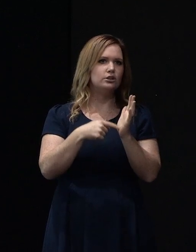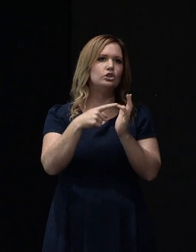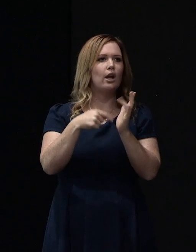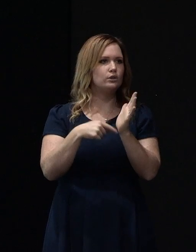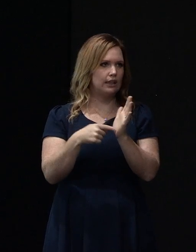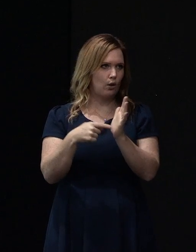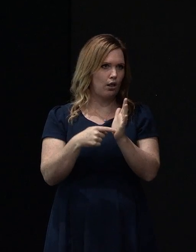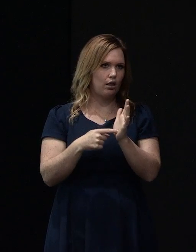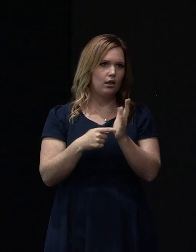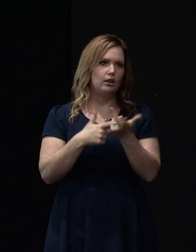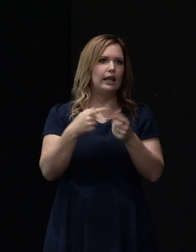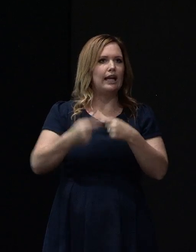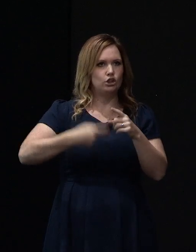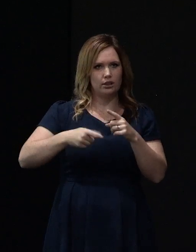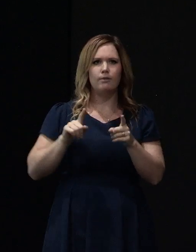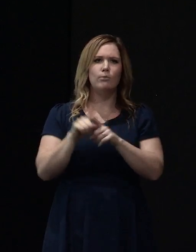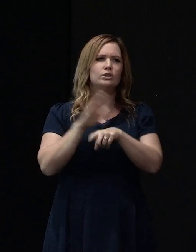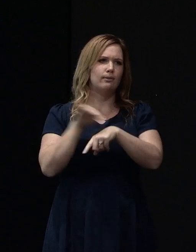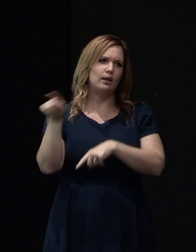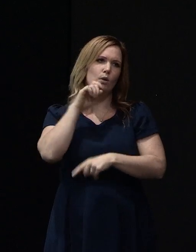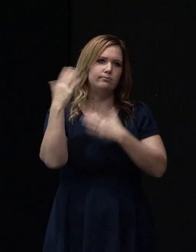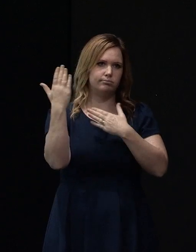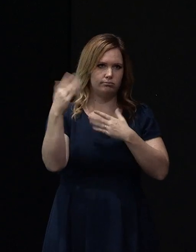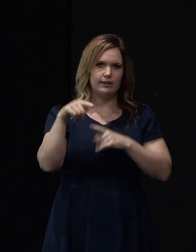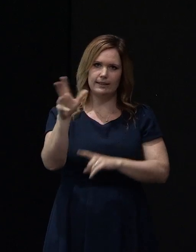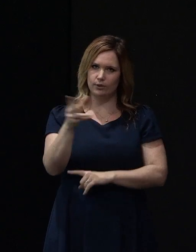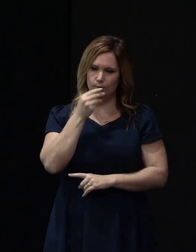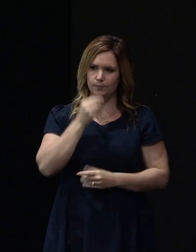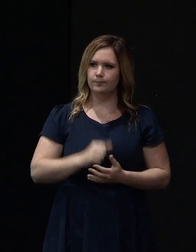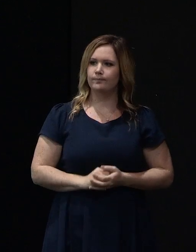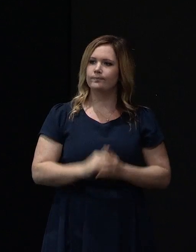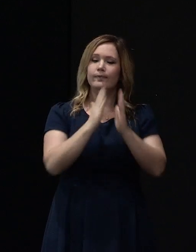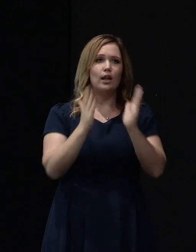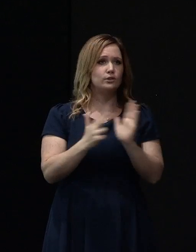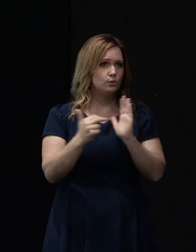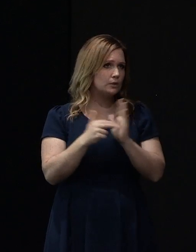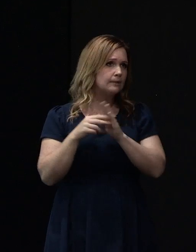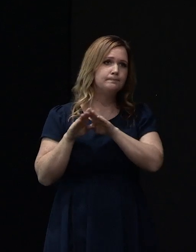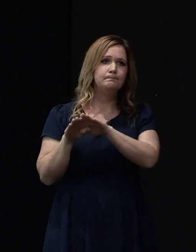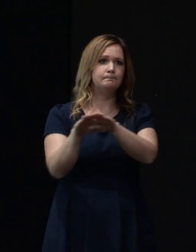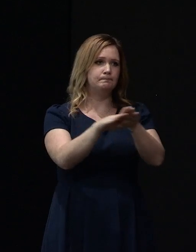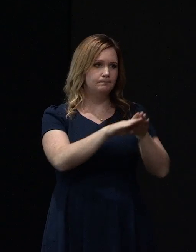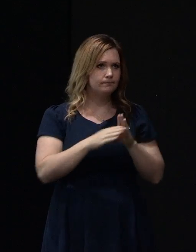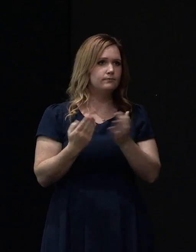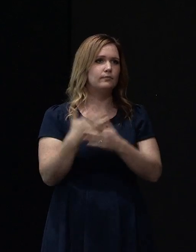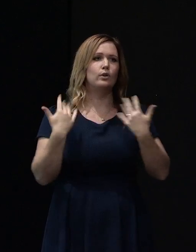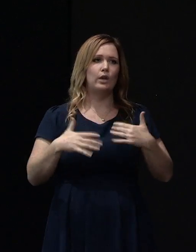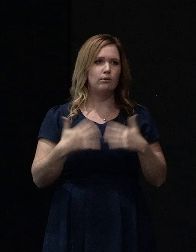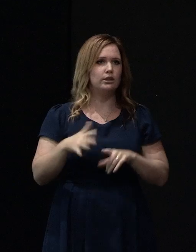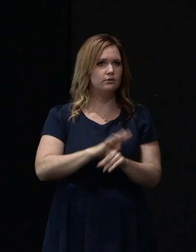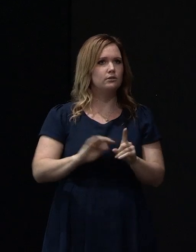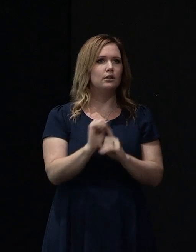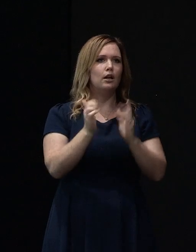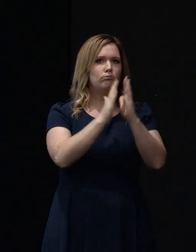and he will be doing most of the talking this afternoon. Housing New Zealand is the same as everybody else in Canterbury, whose properties were